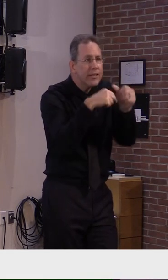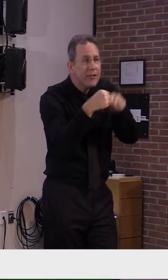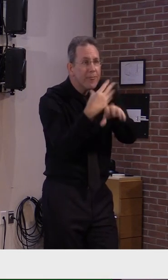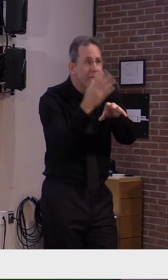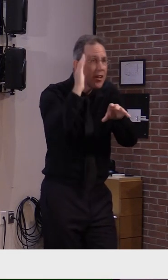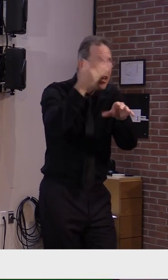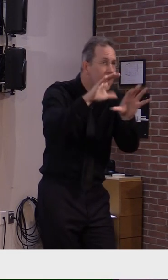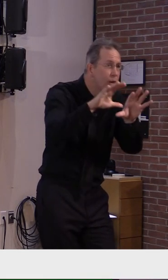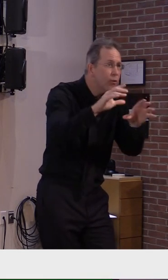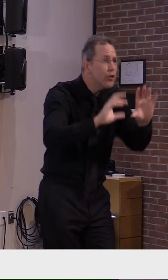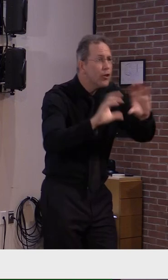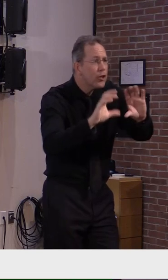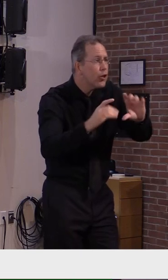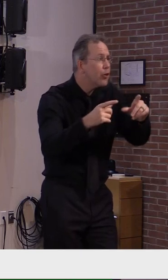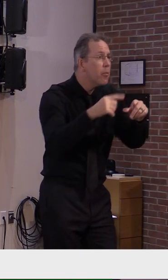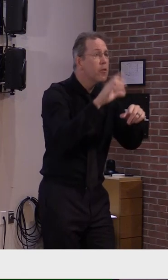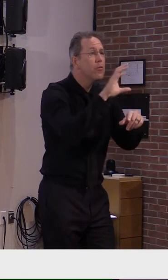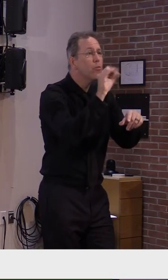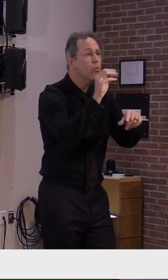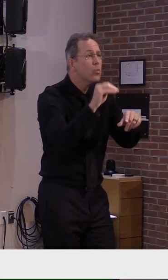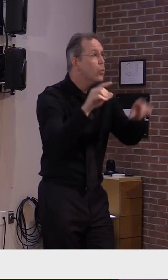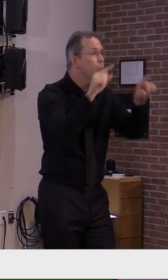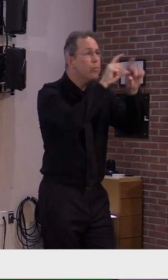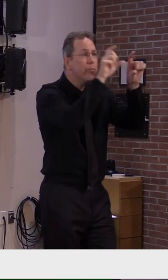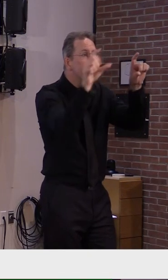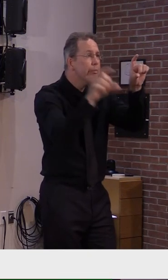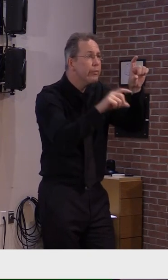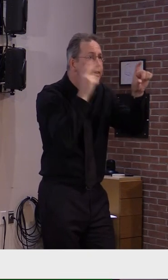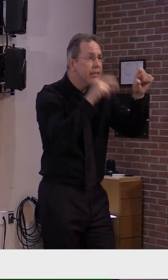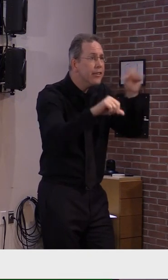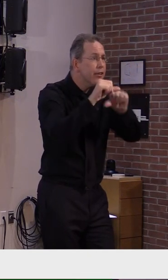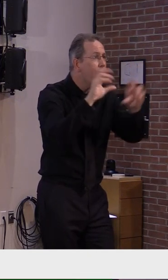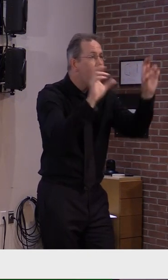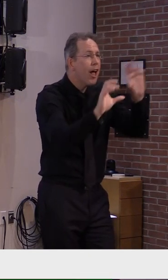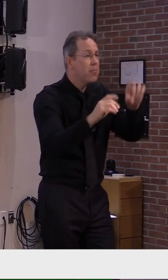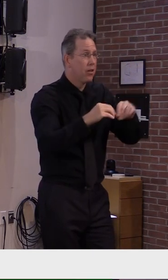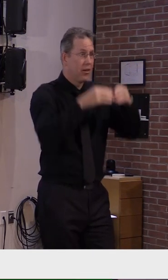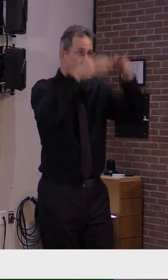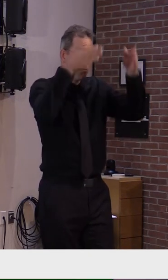And let's talk a little bit about long-term care facilities.